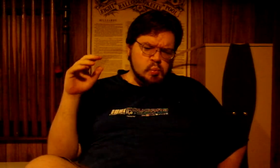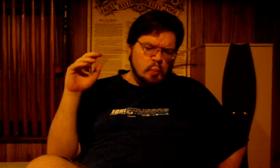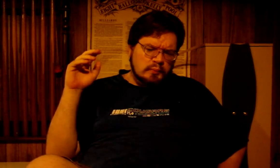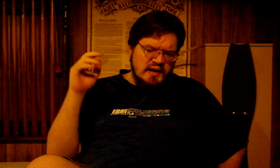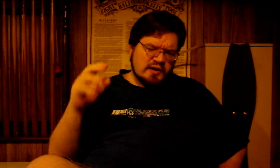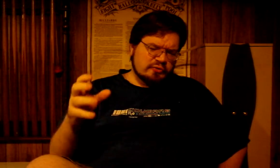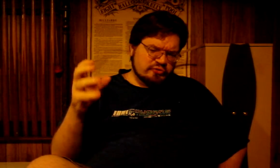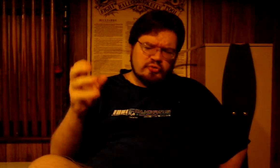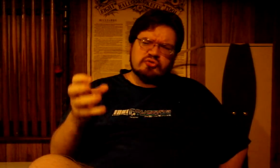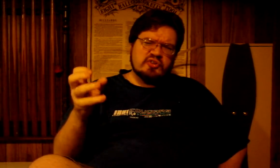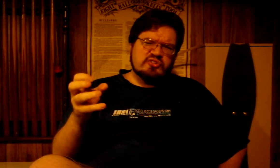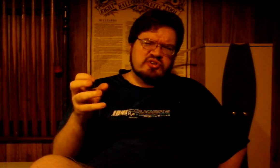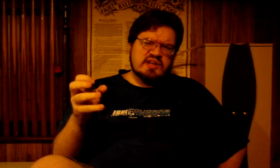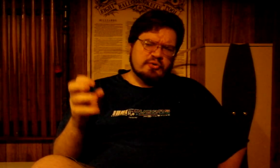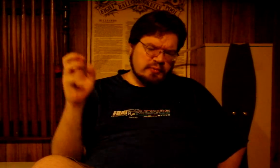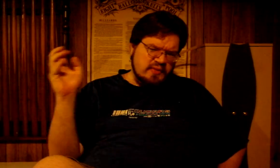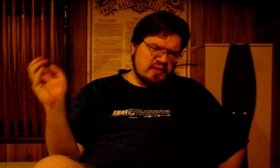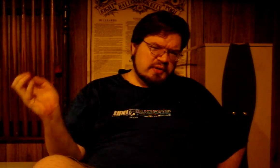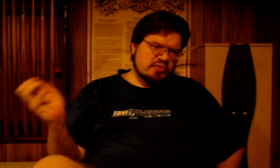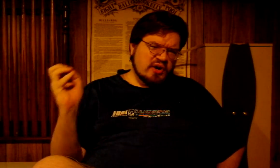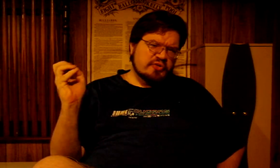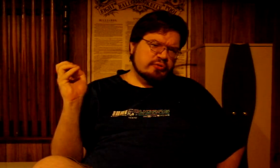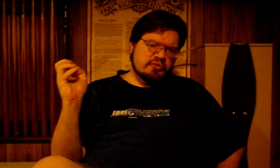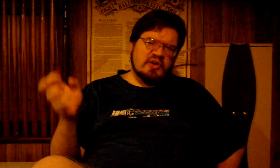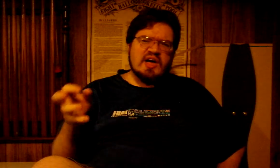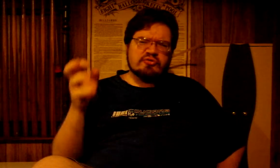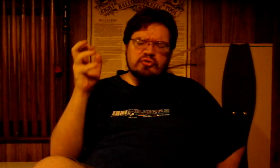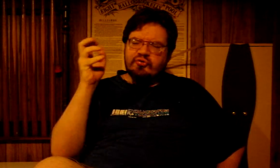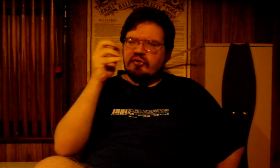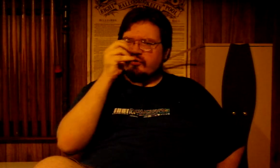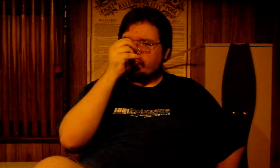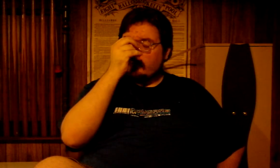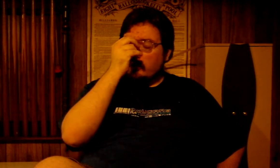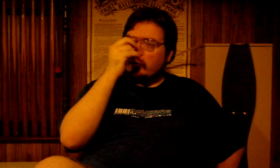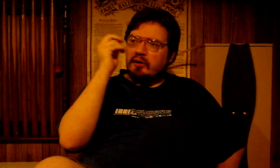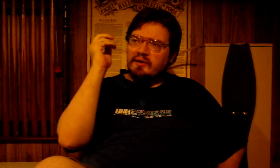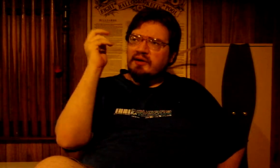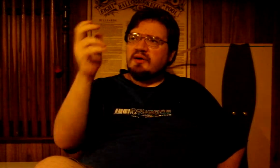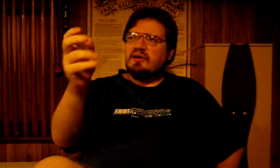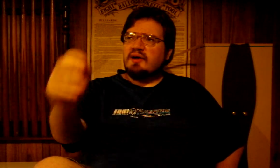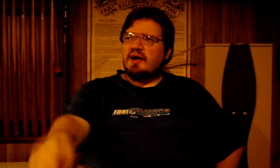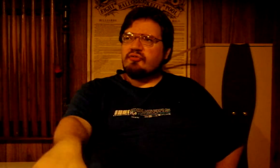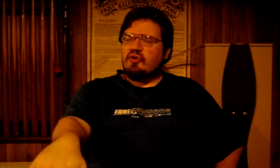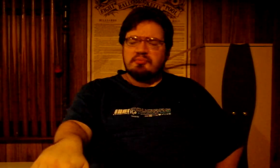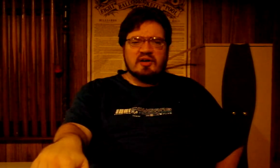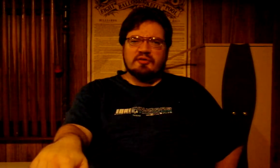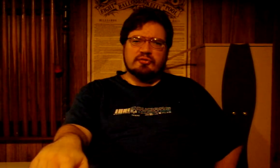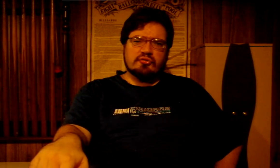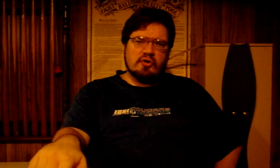our social engineers, whether they be grassroots, astroturf, or top-down control,